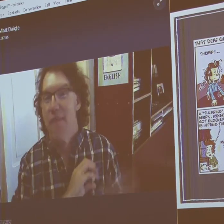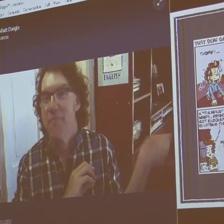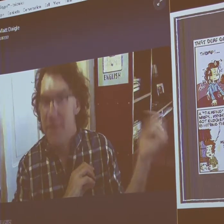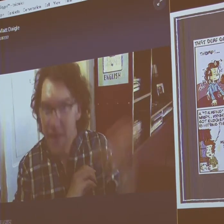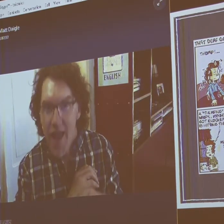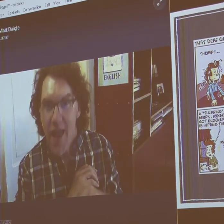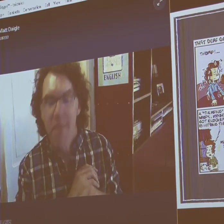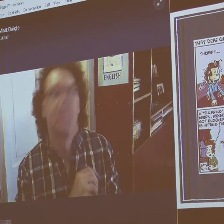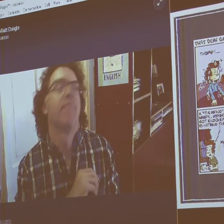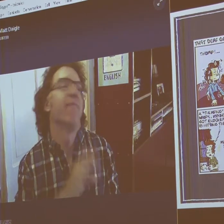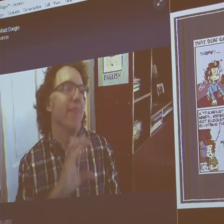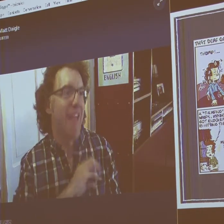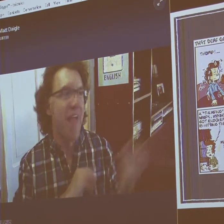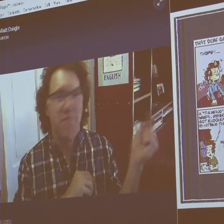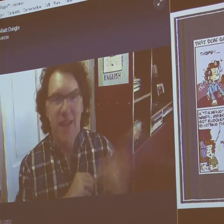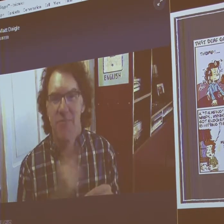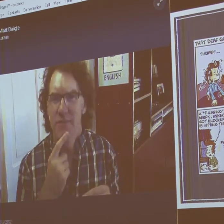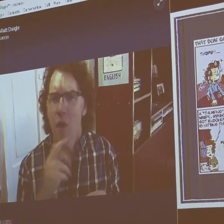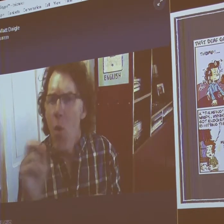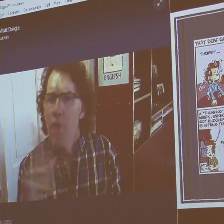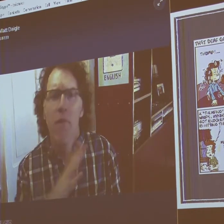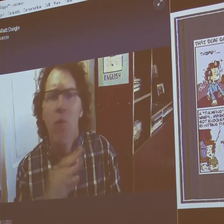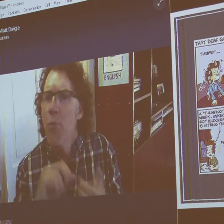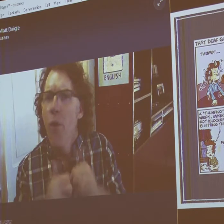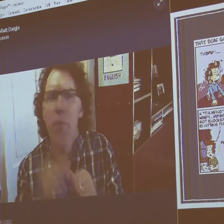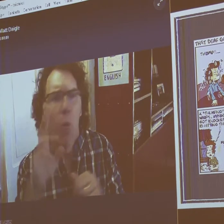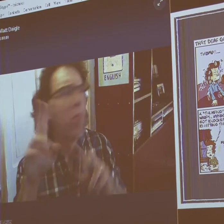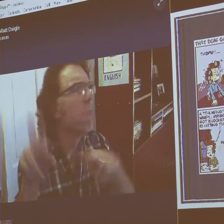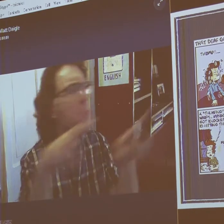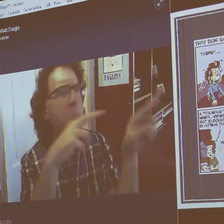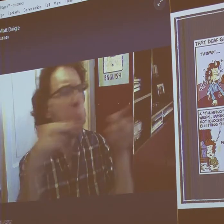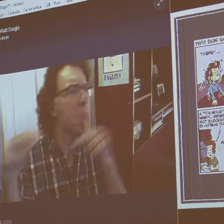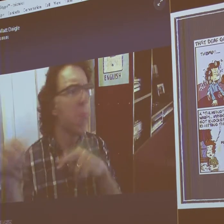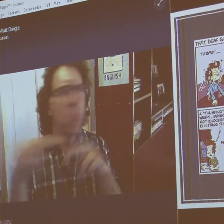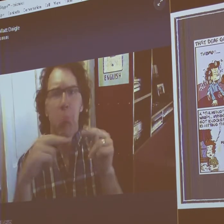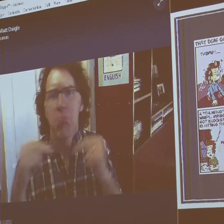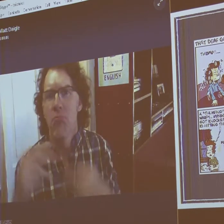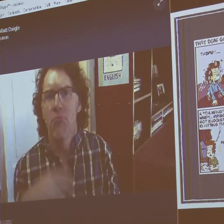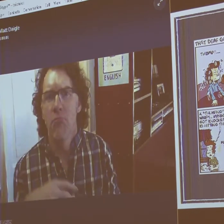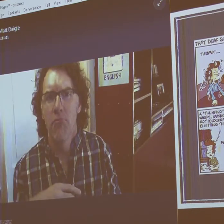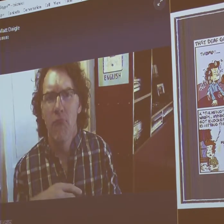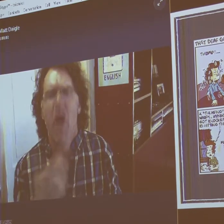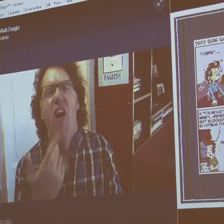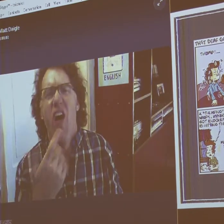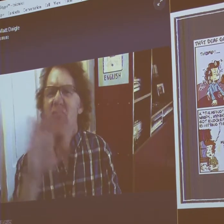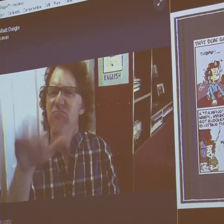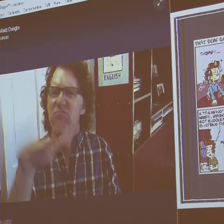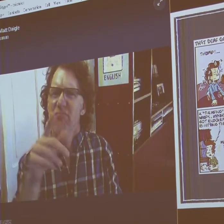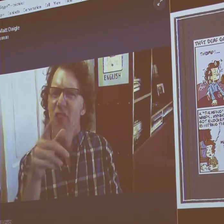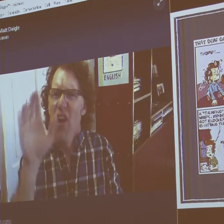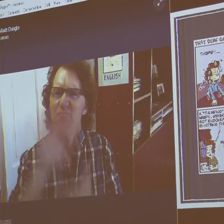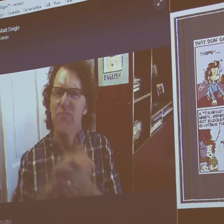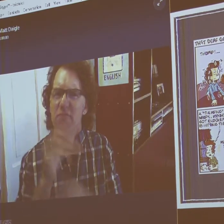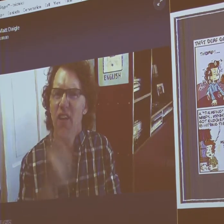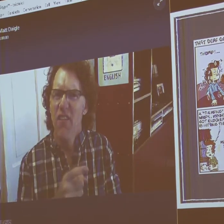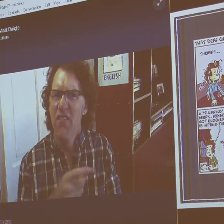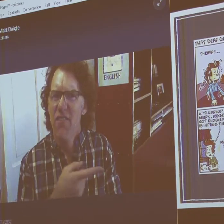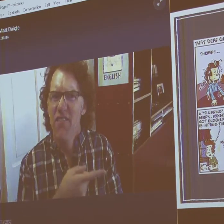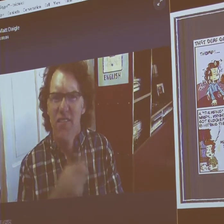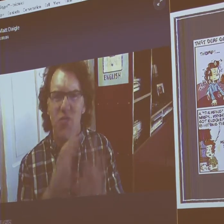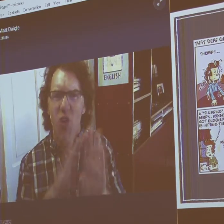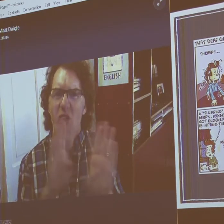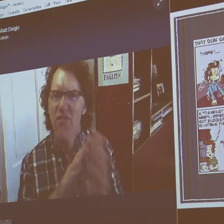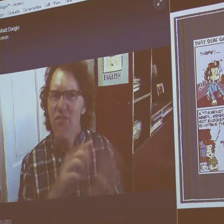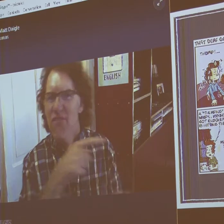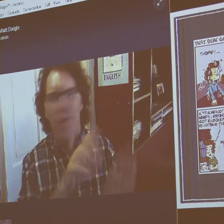911 anyway. And so the cops came, and they were like, well, no problem, we'll look around. And they said, you know what, your